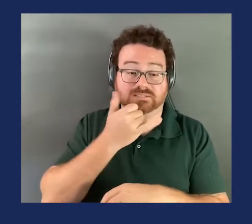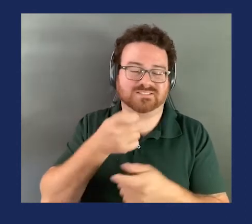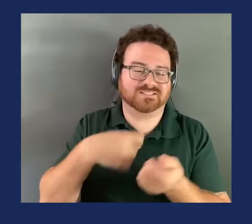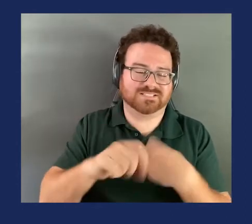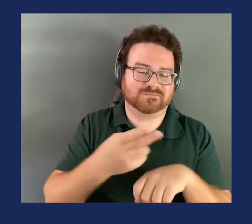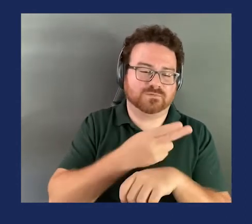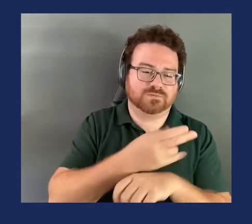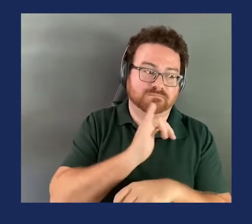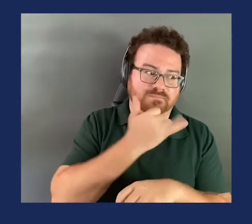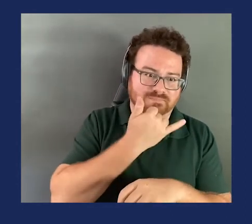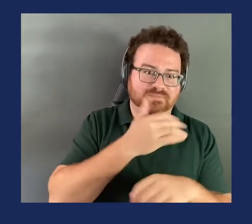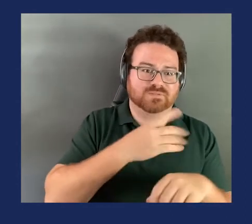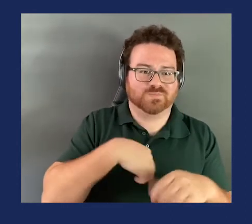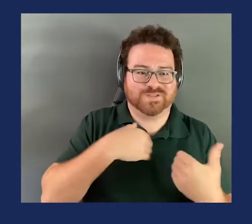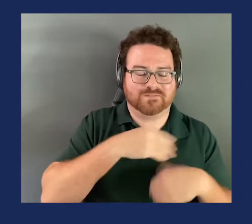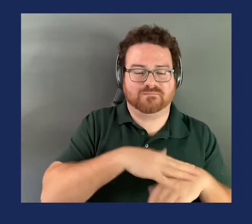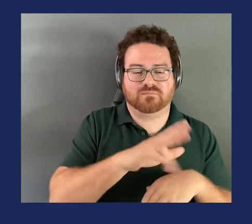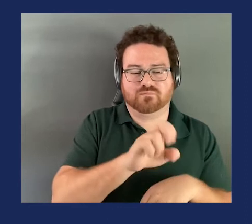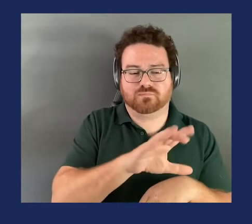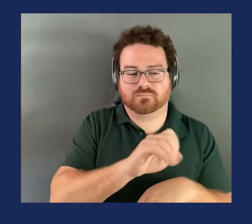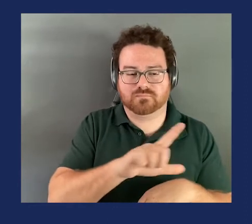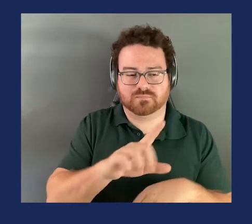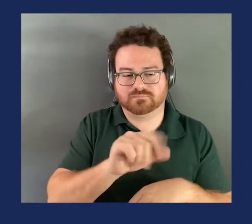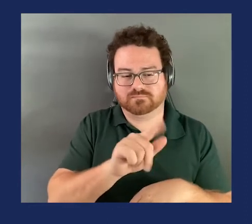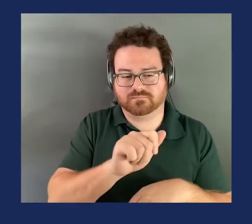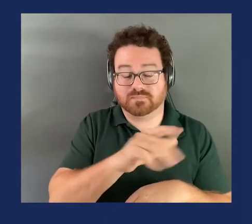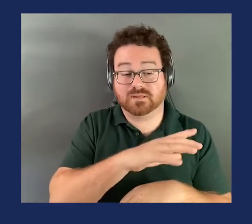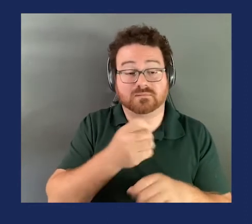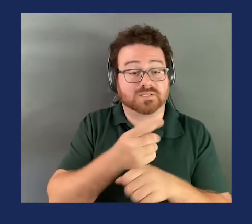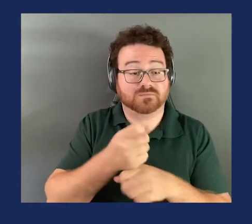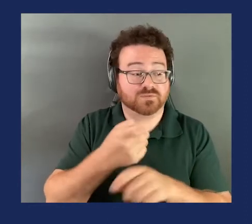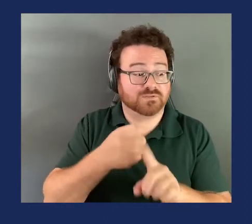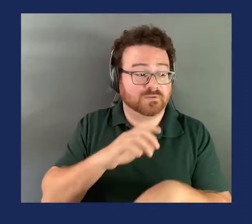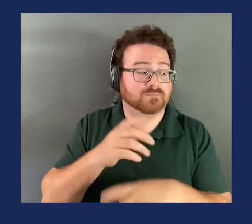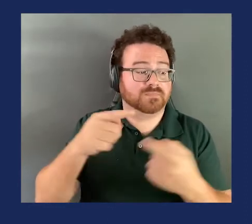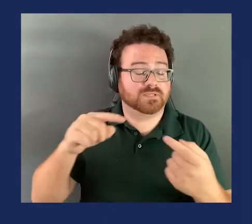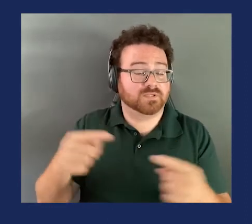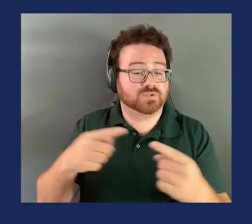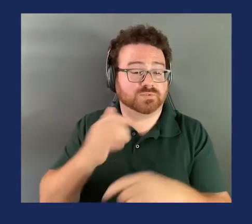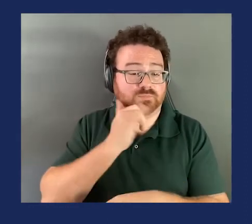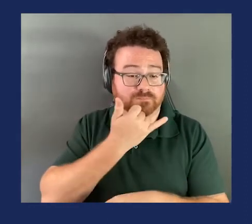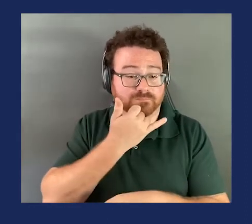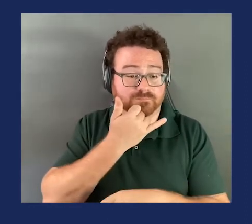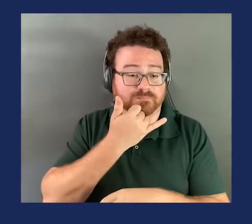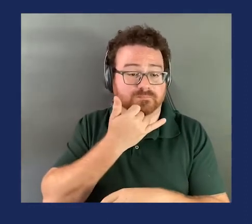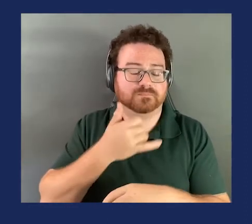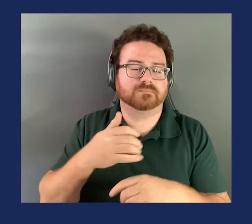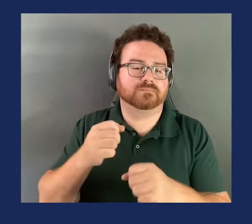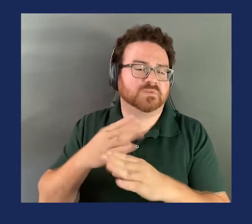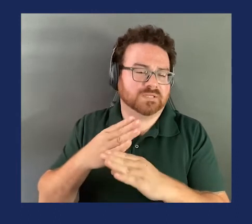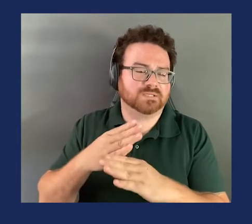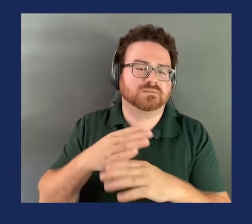In every year going forward, our estimates of injuries prevented, incidents prevented, and deaths prevented